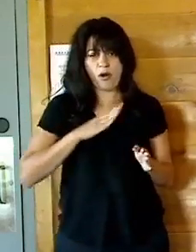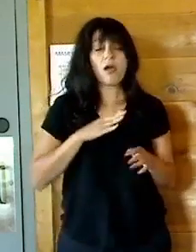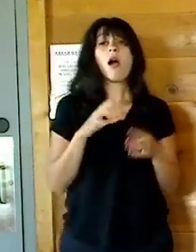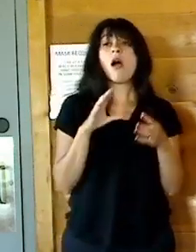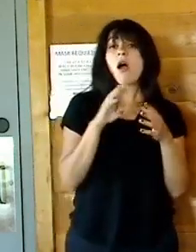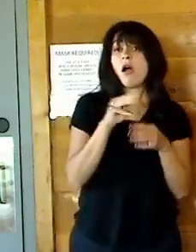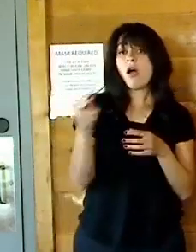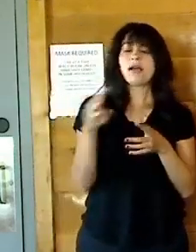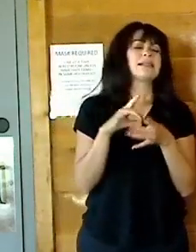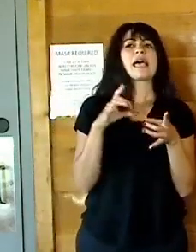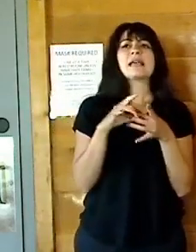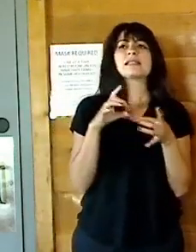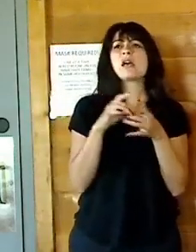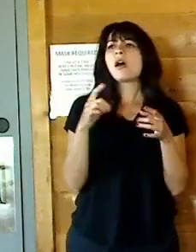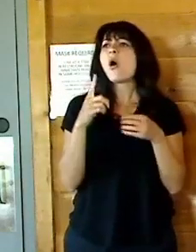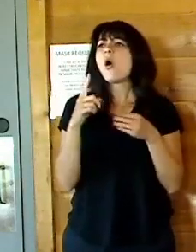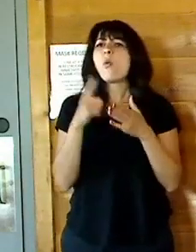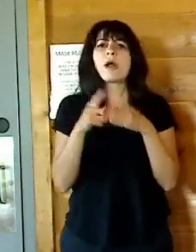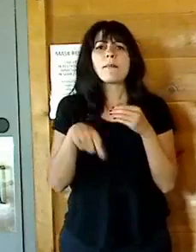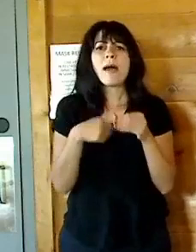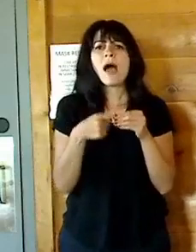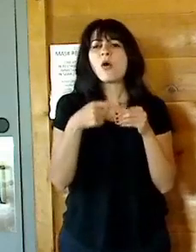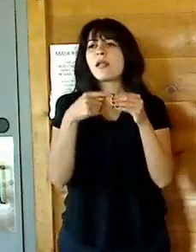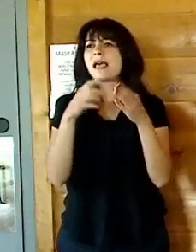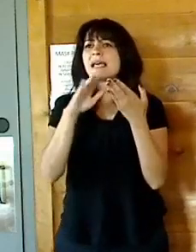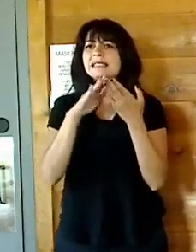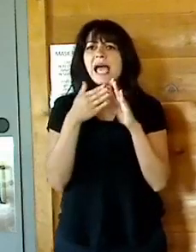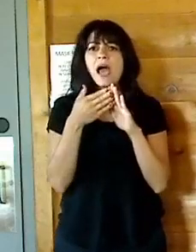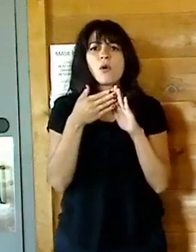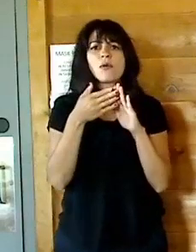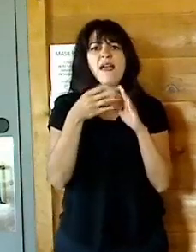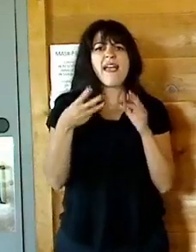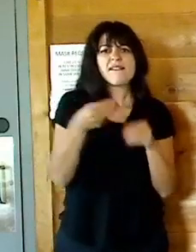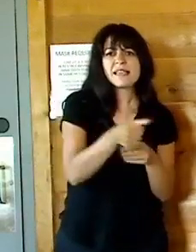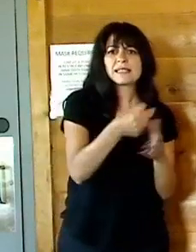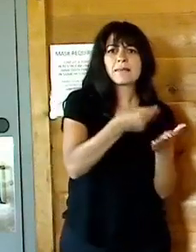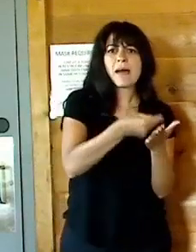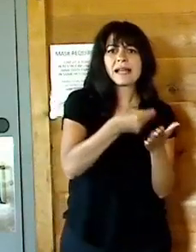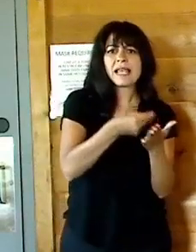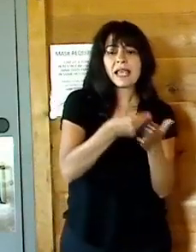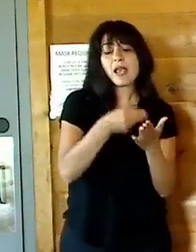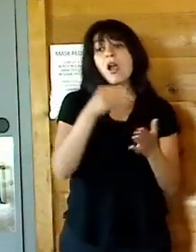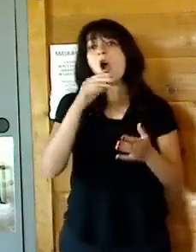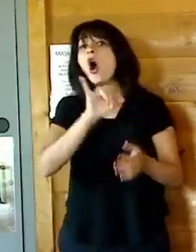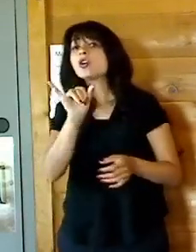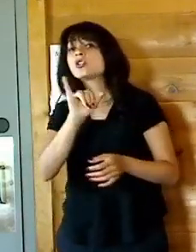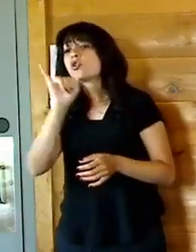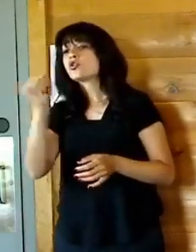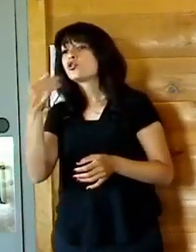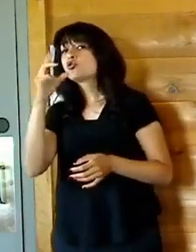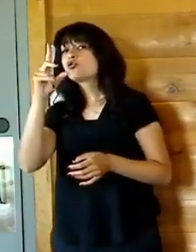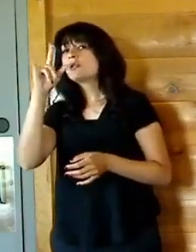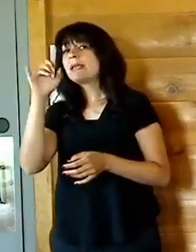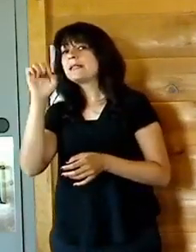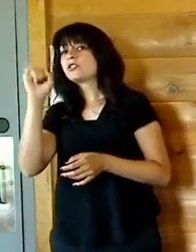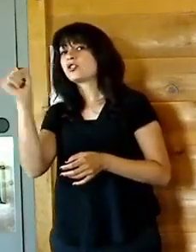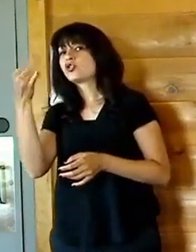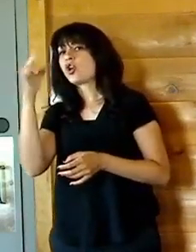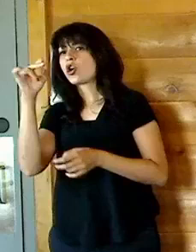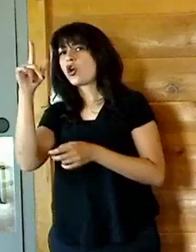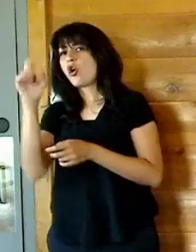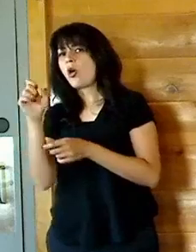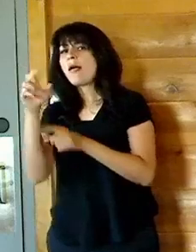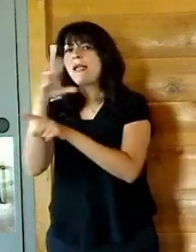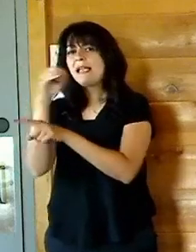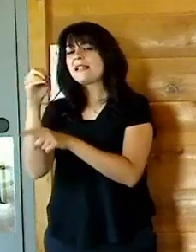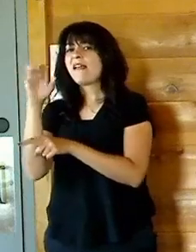about the county investing money, this is actually one of the things we invested in. Julie's Jungle and East Fishville invested in. And so many